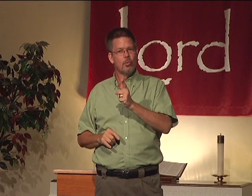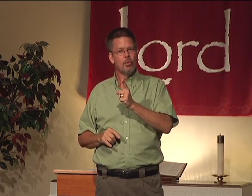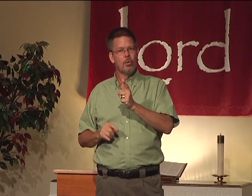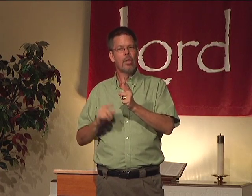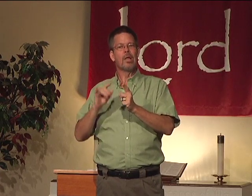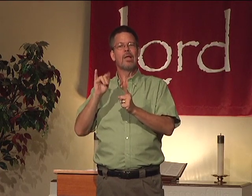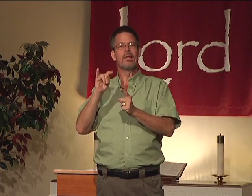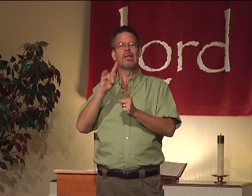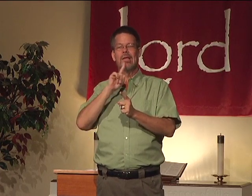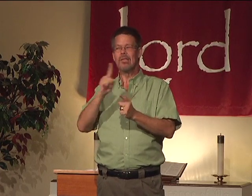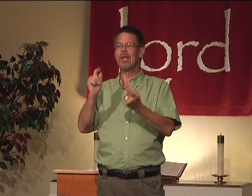not true.